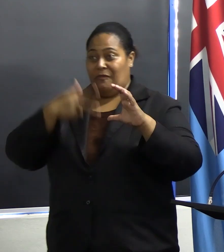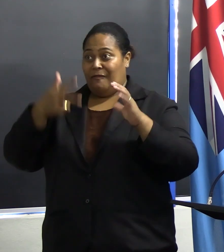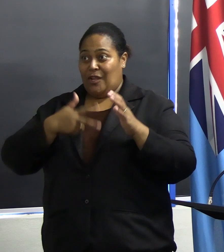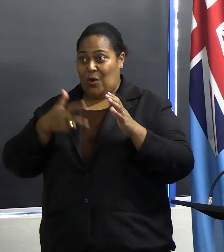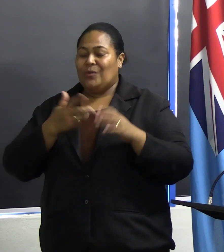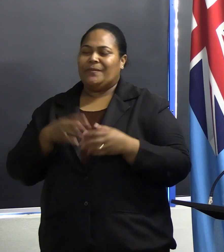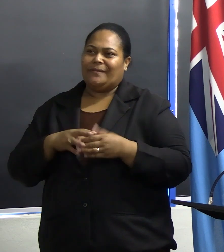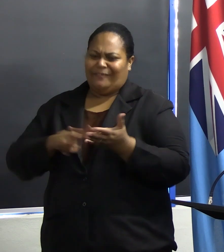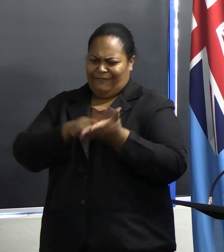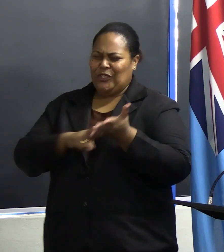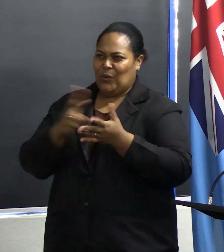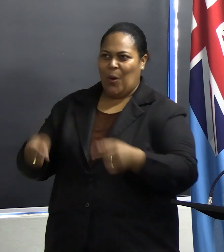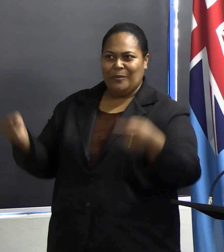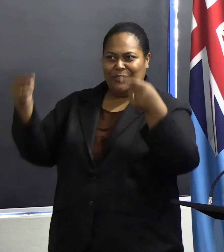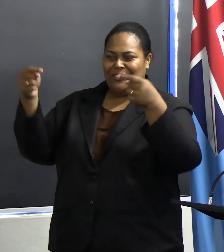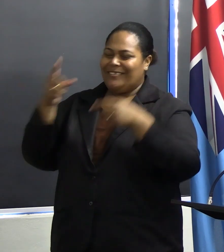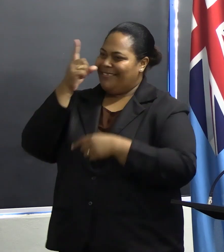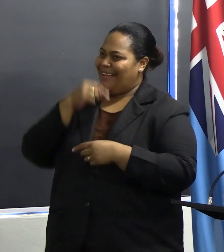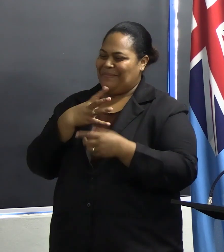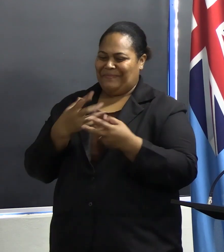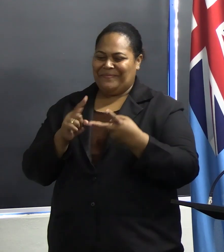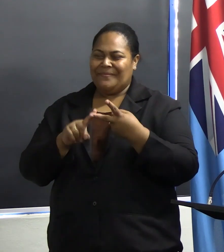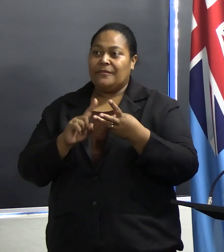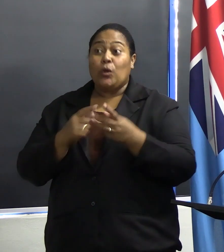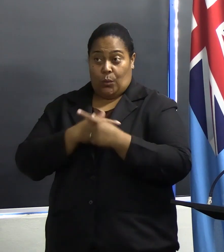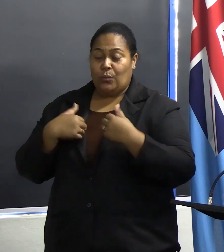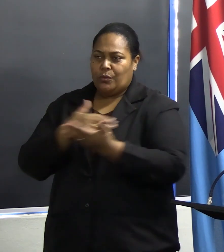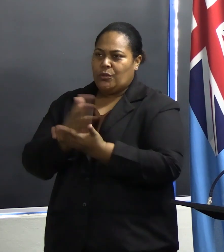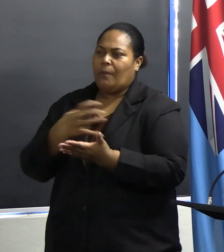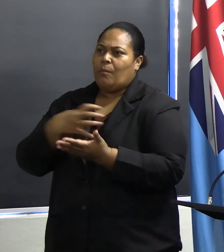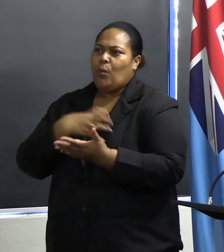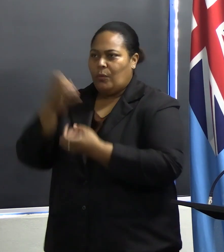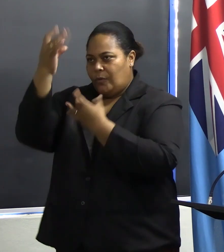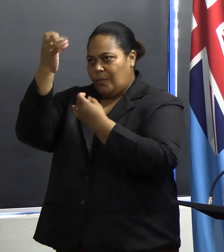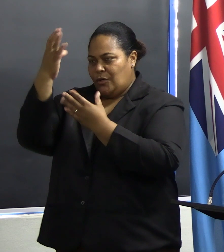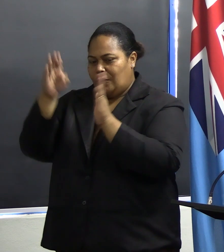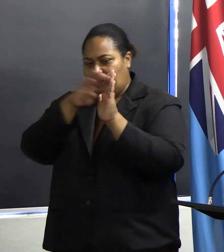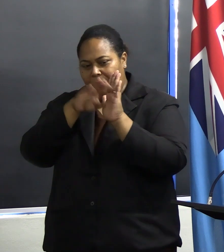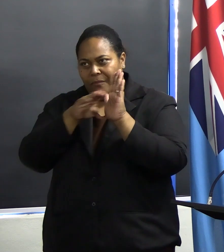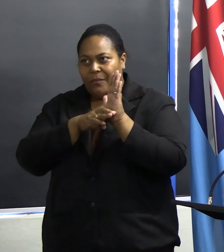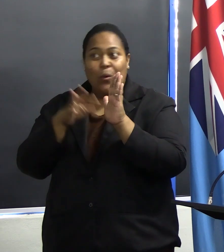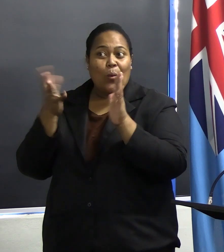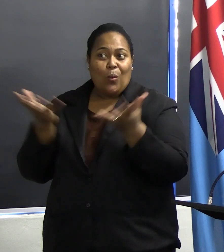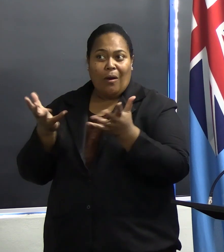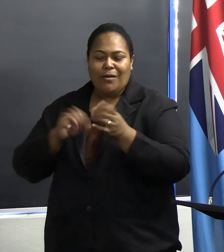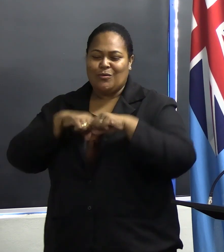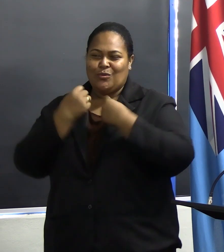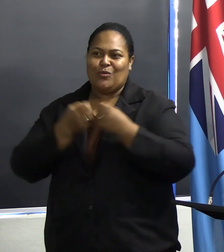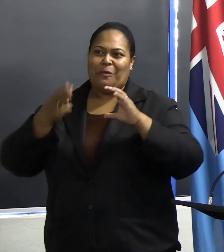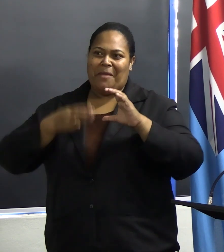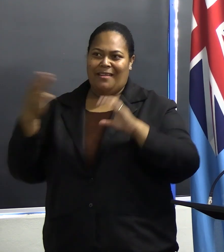to this year's theme. We will share more details on the criteria in our social media platforms.